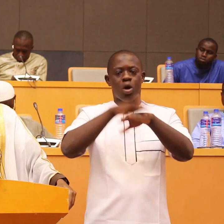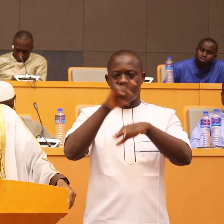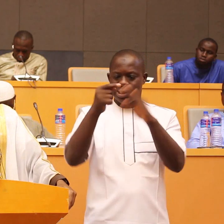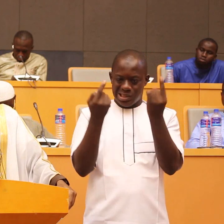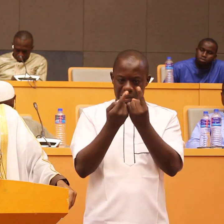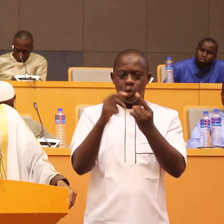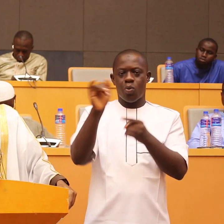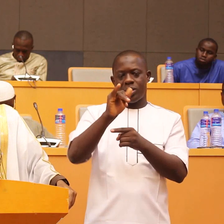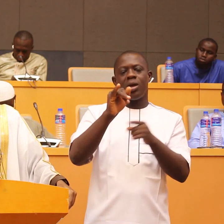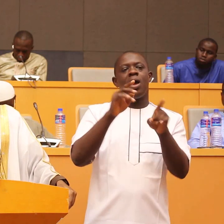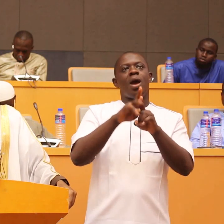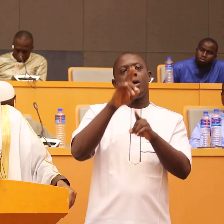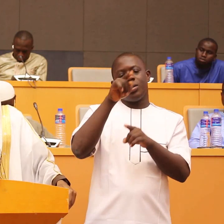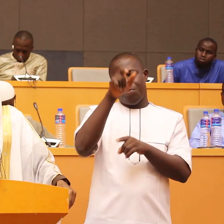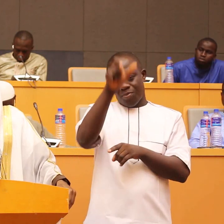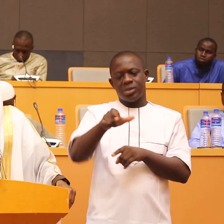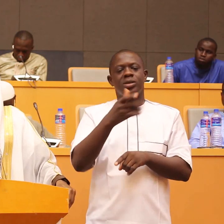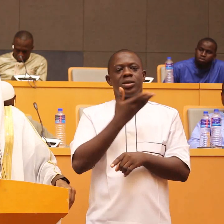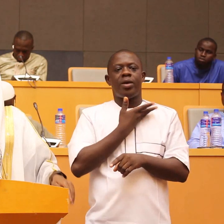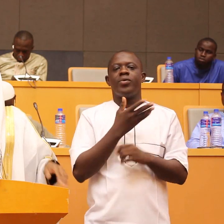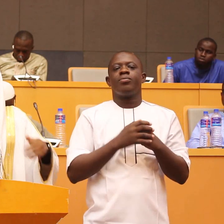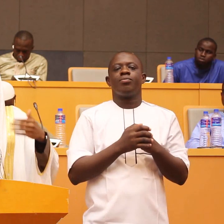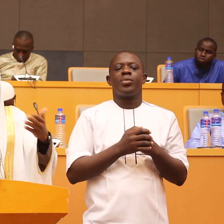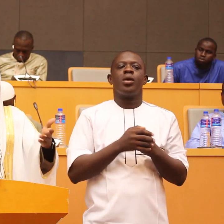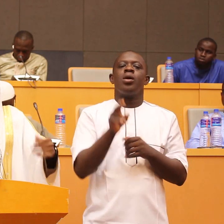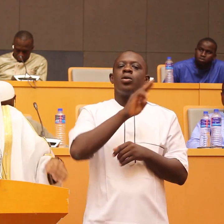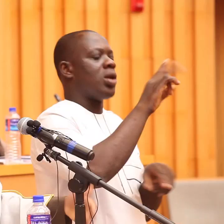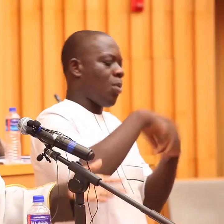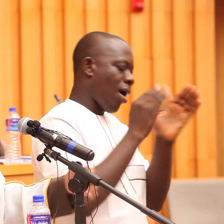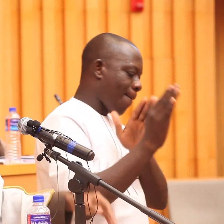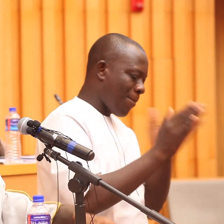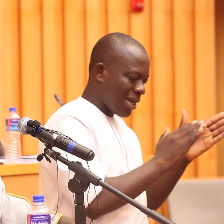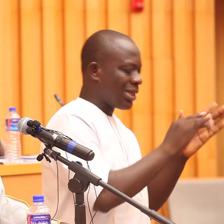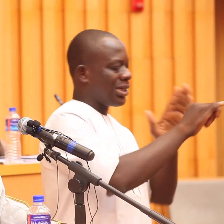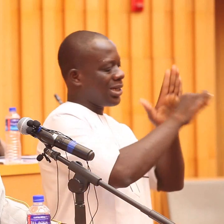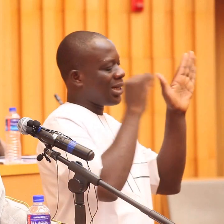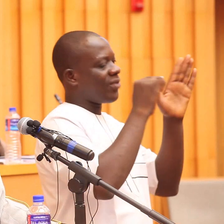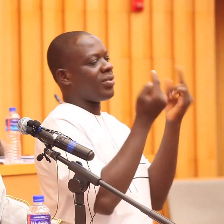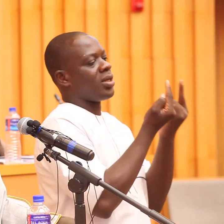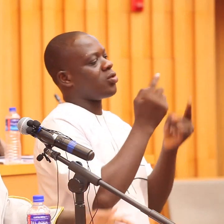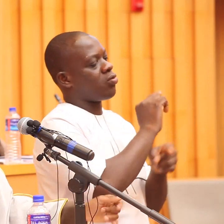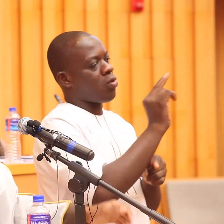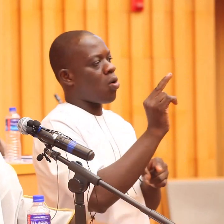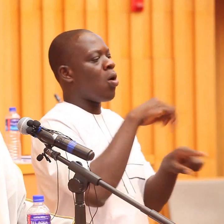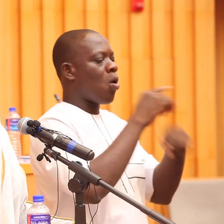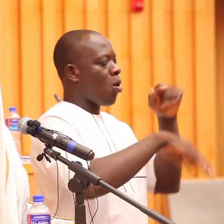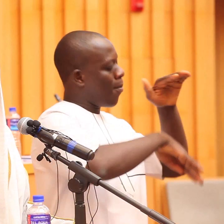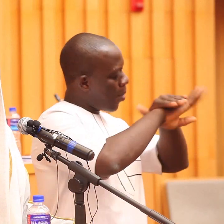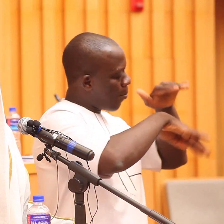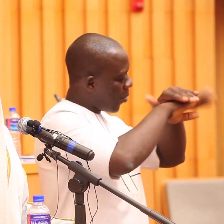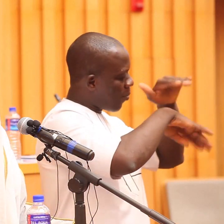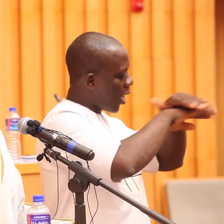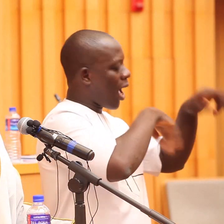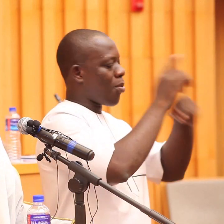having but not you know planning negative things towards them or backbiting them